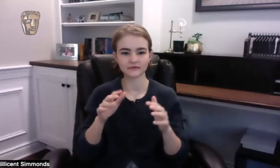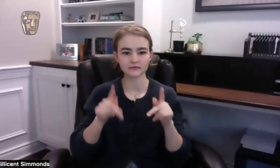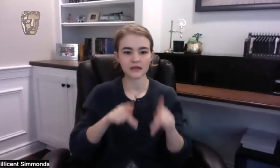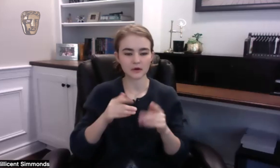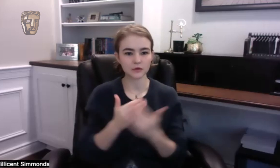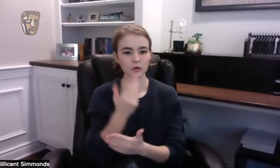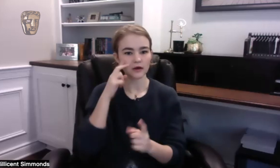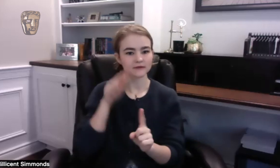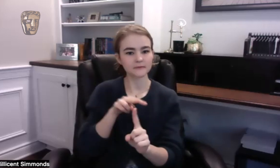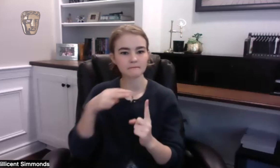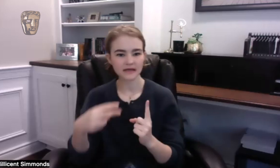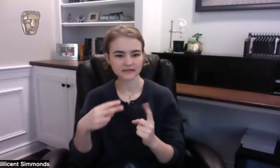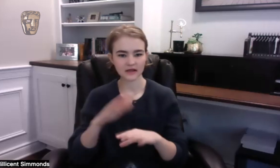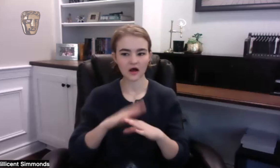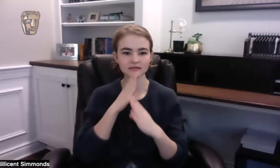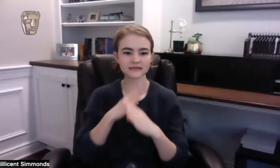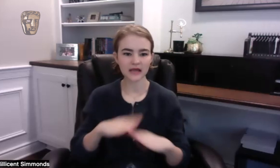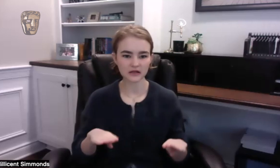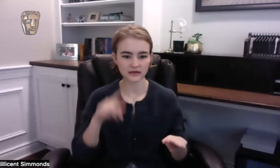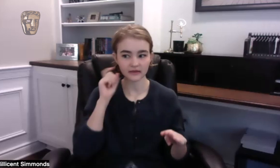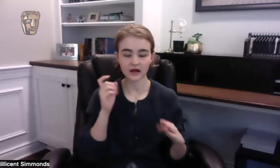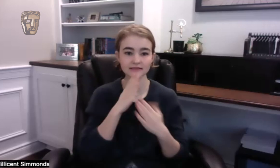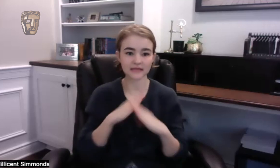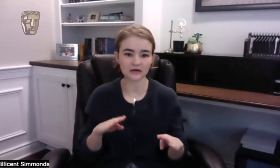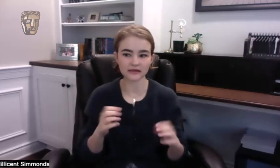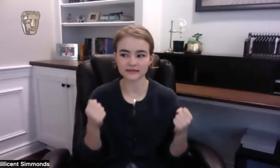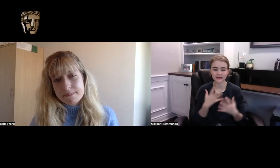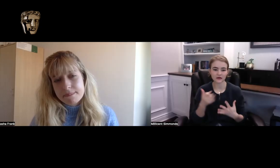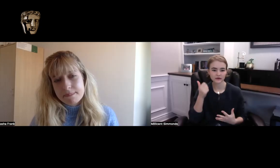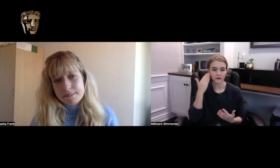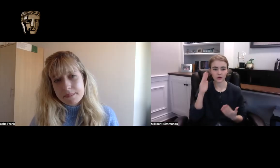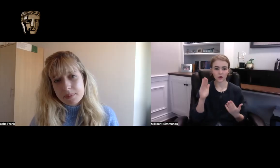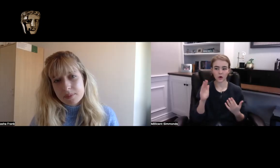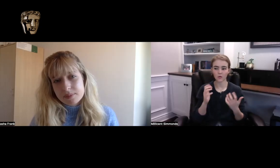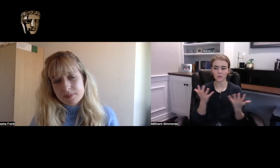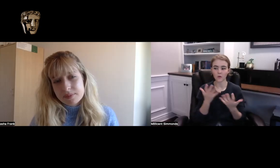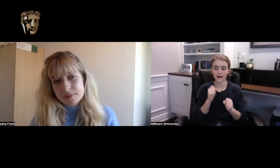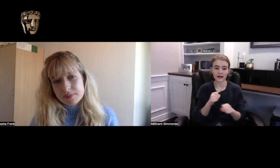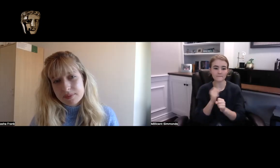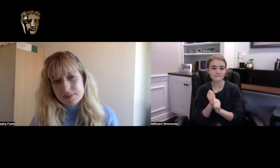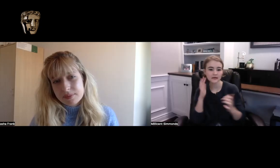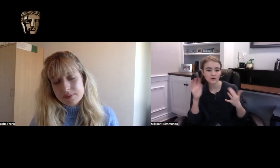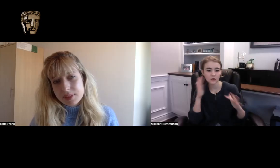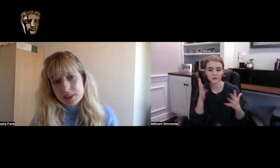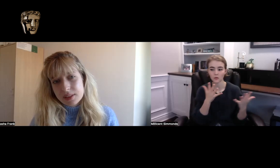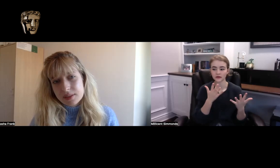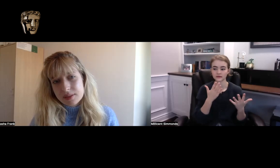lack of sound to to become to make it more scary you don't really think about that. Usually